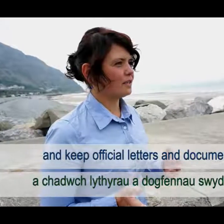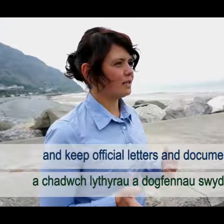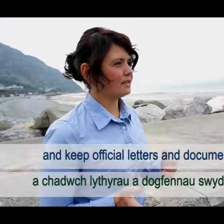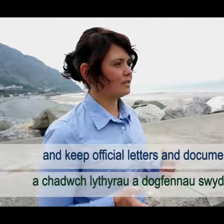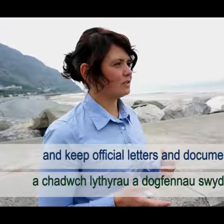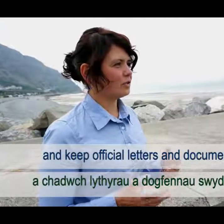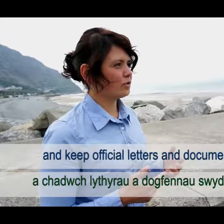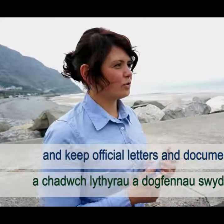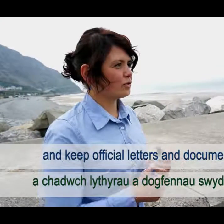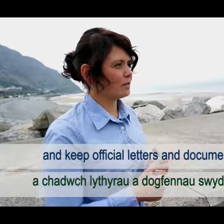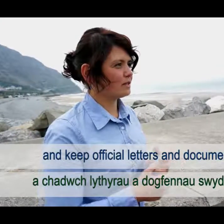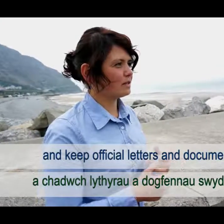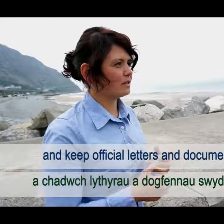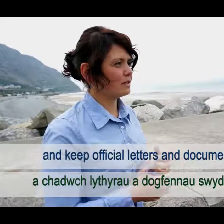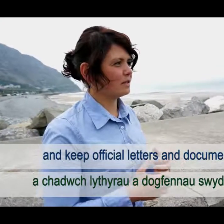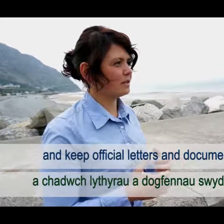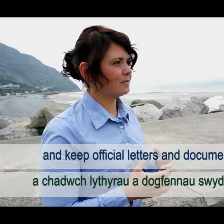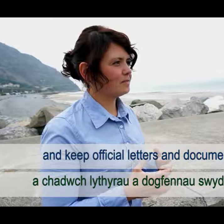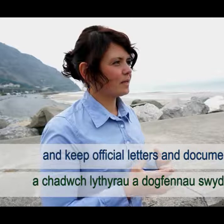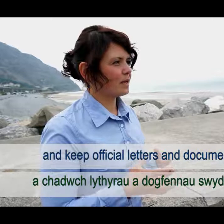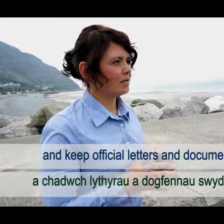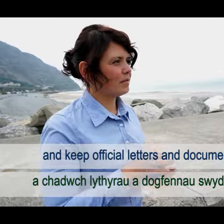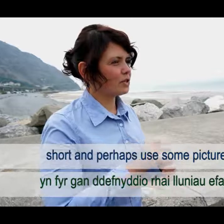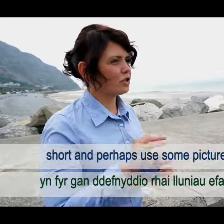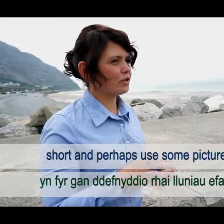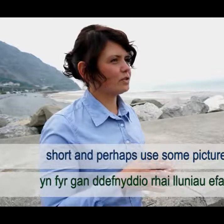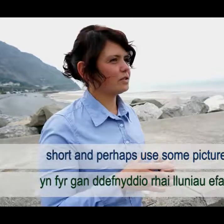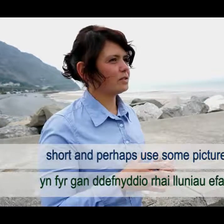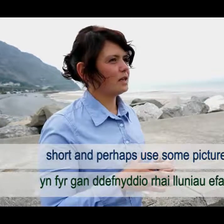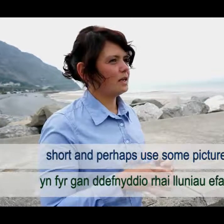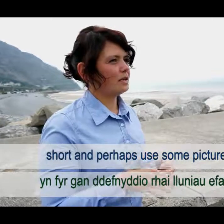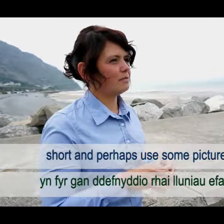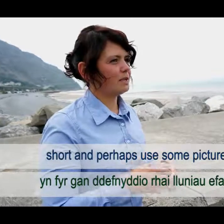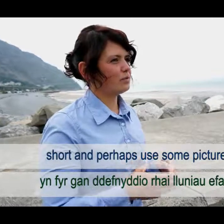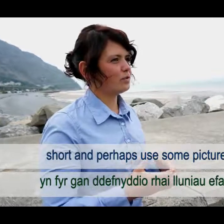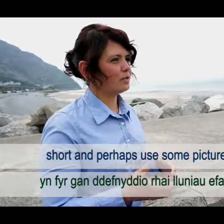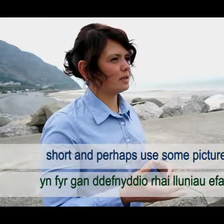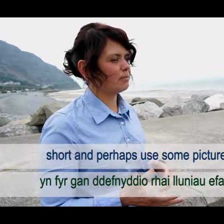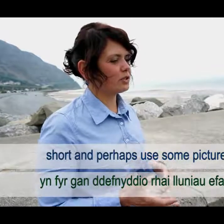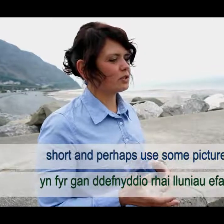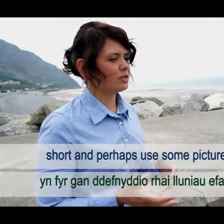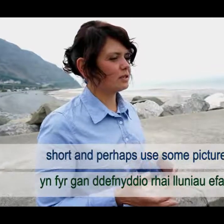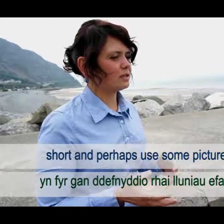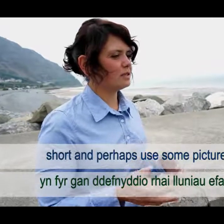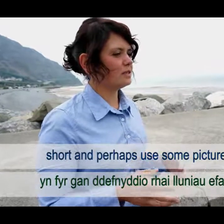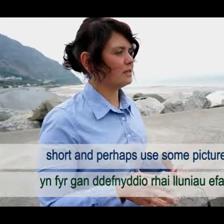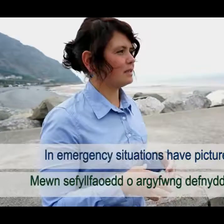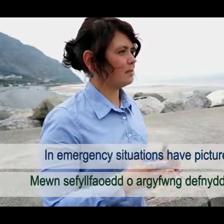letters, documents, make short. Maybe use some pictures. In an